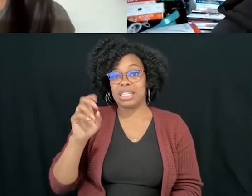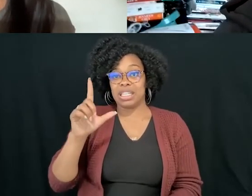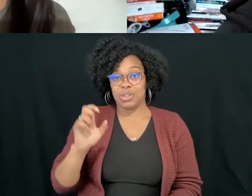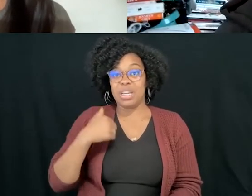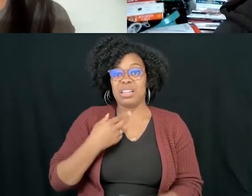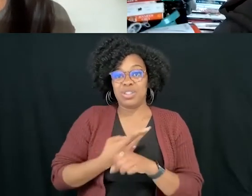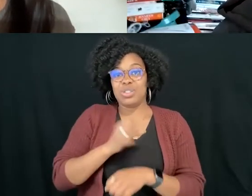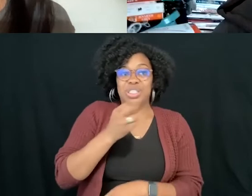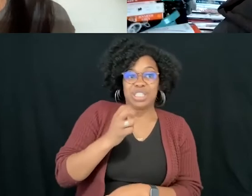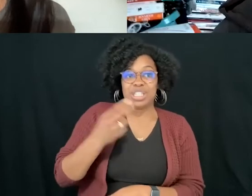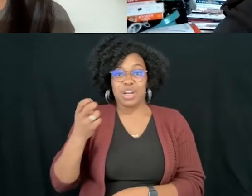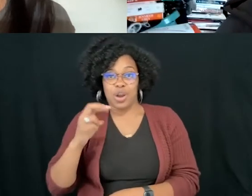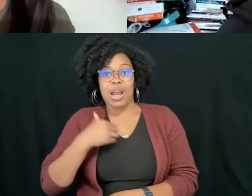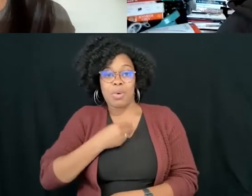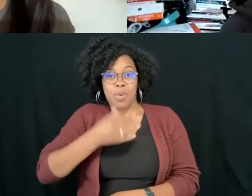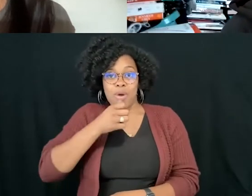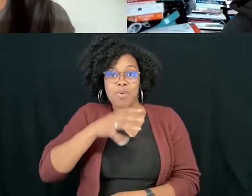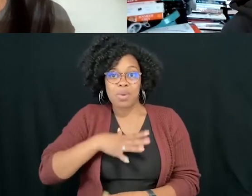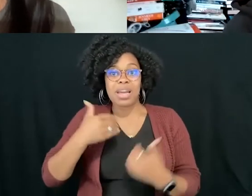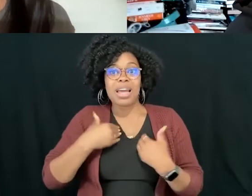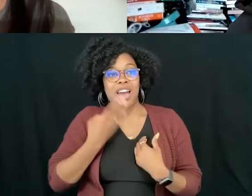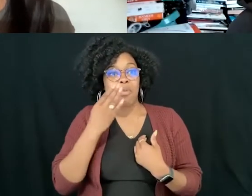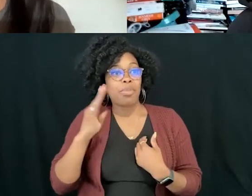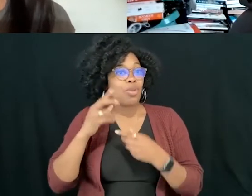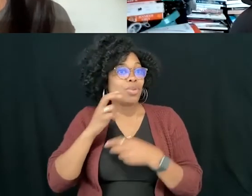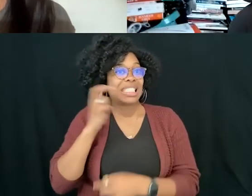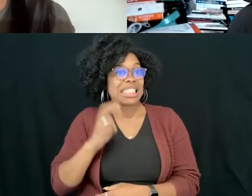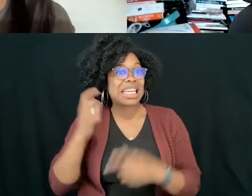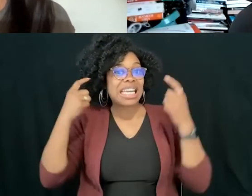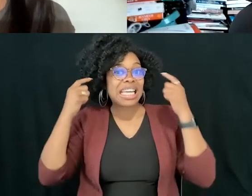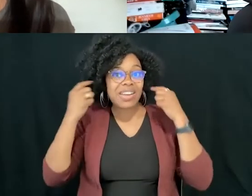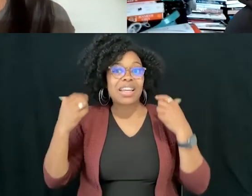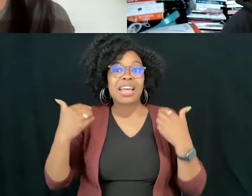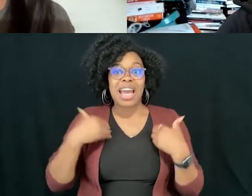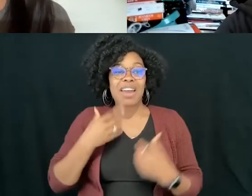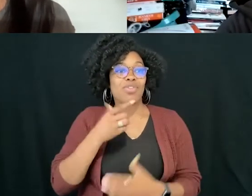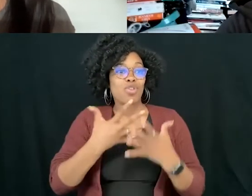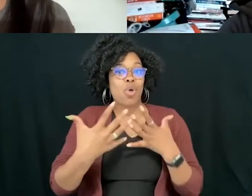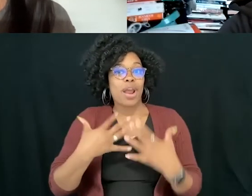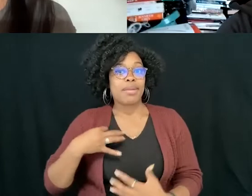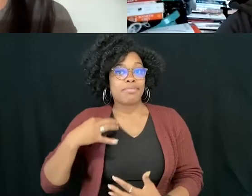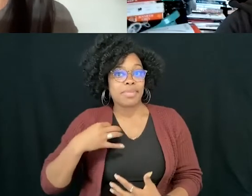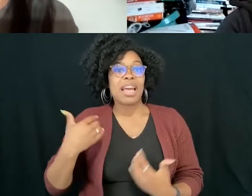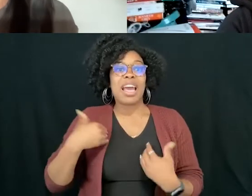earrings sitting and wearing a gray sweatshirt in front of a blue wall with large piles of books and pictures of kittens and butterflies.